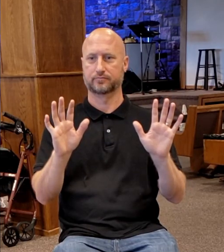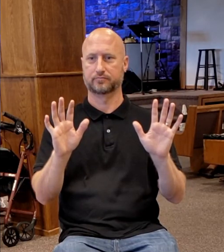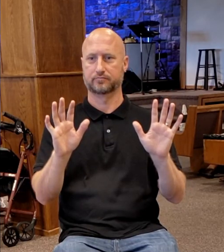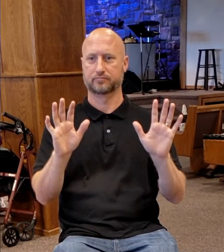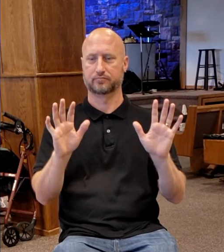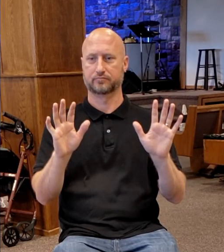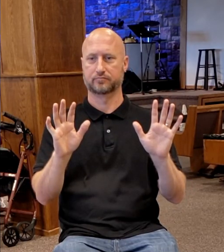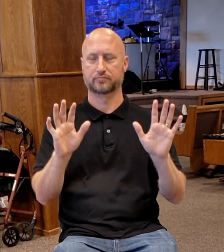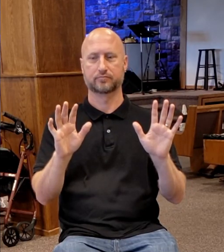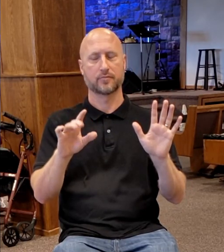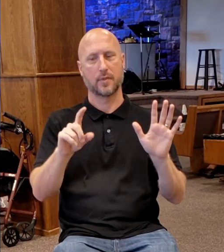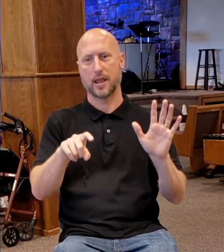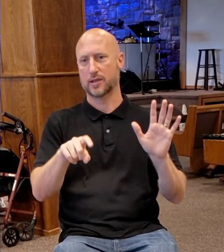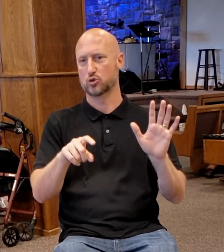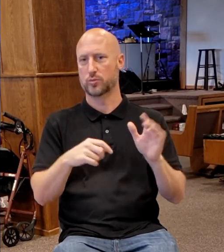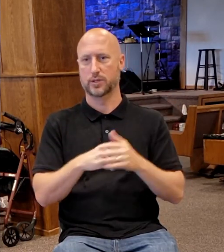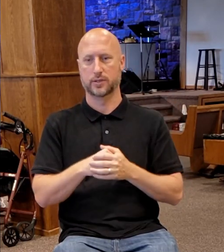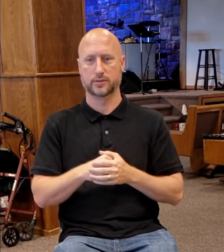There has to be.